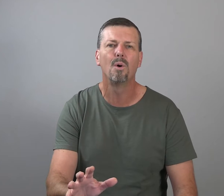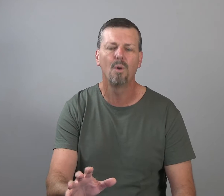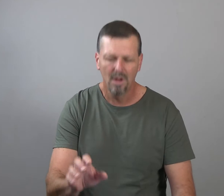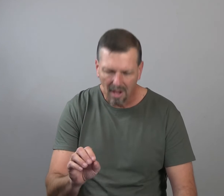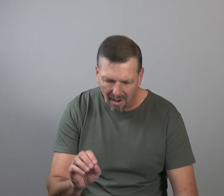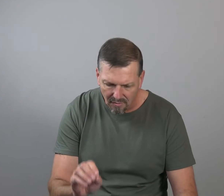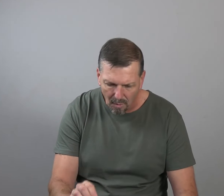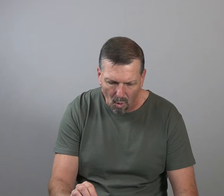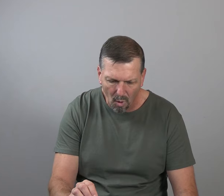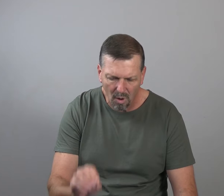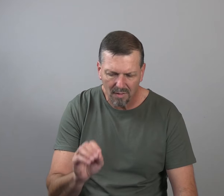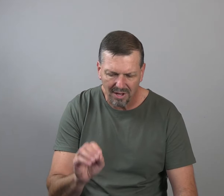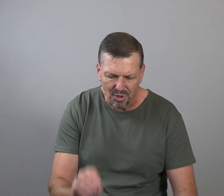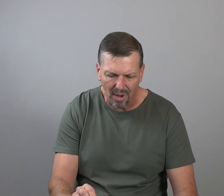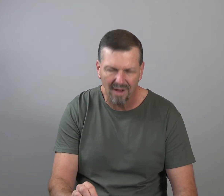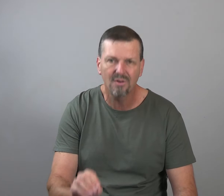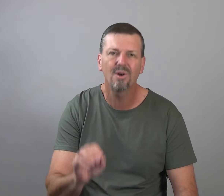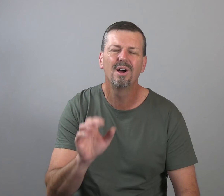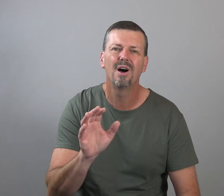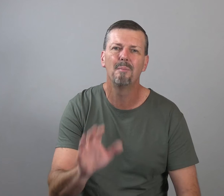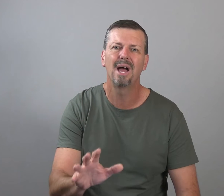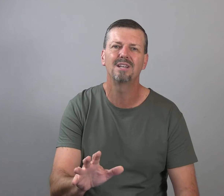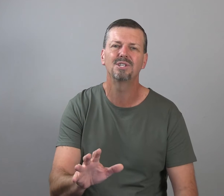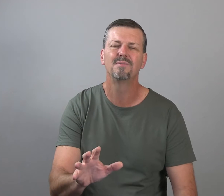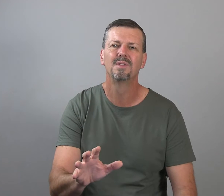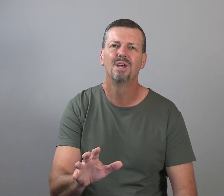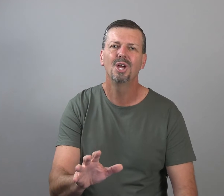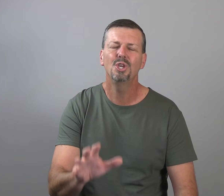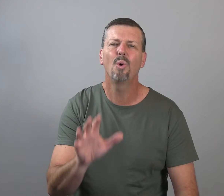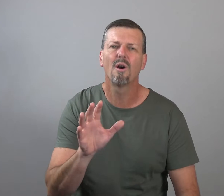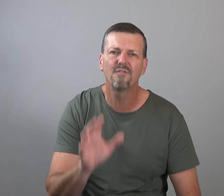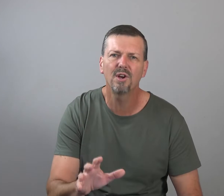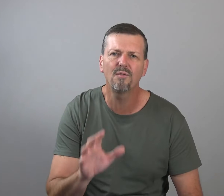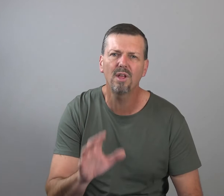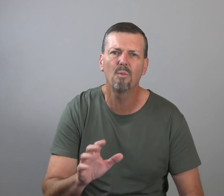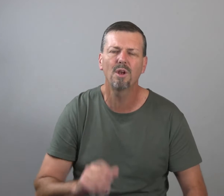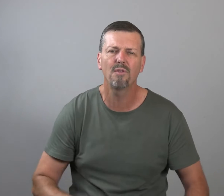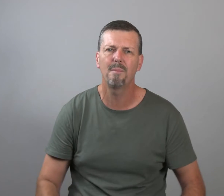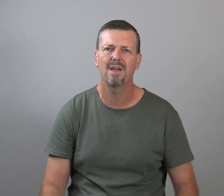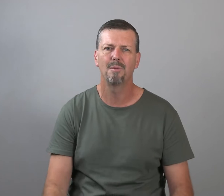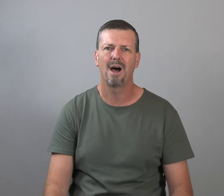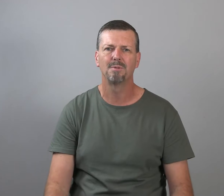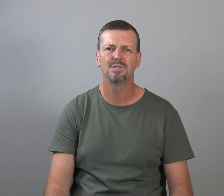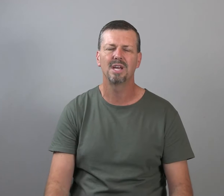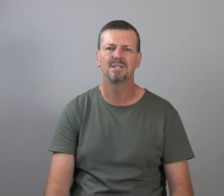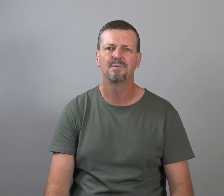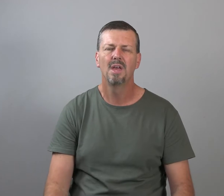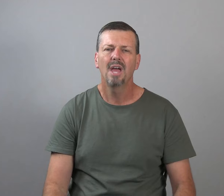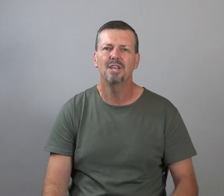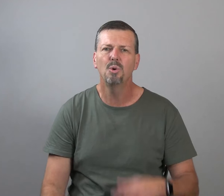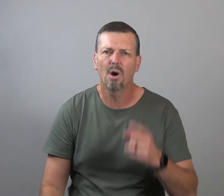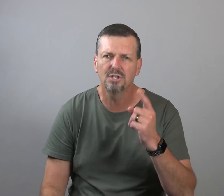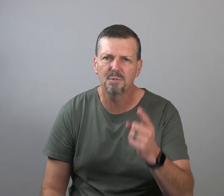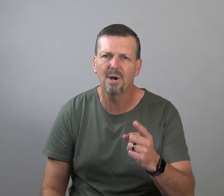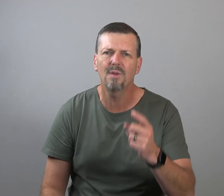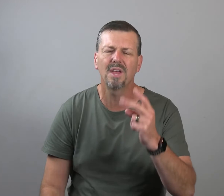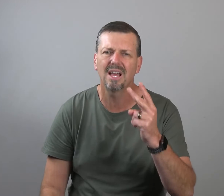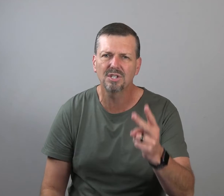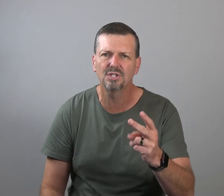of more than you ever imagined. You are fearfully and wonderfully made, the Bible says. And you are a spirit that has a